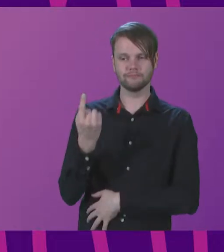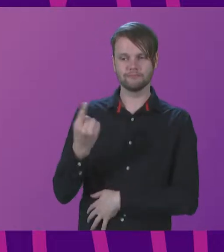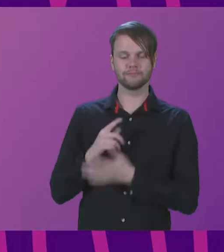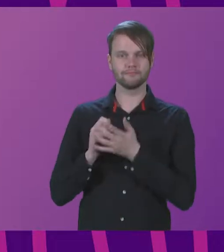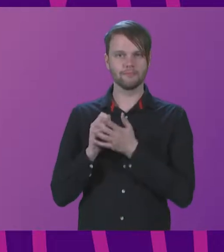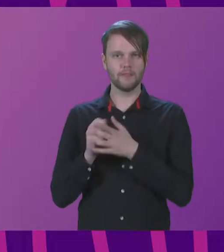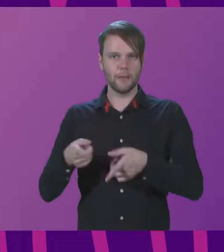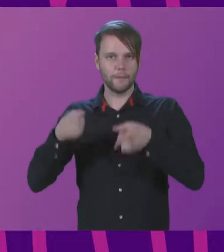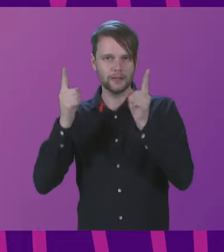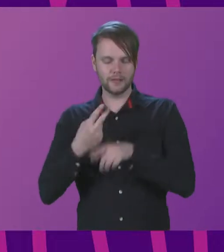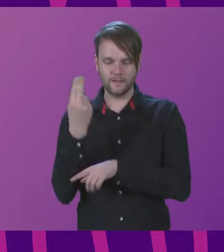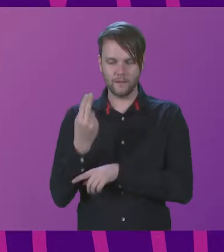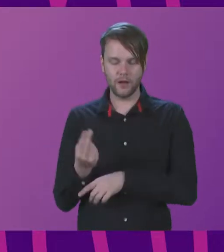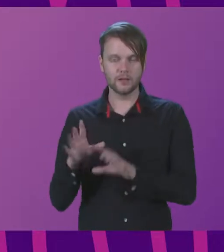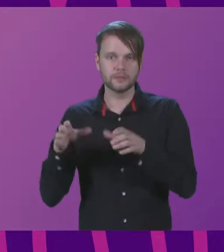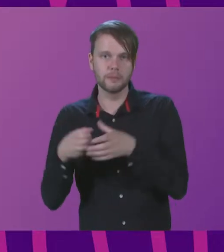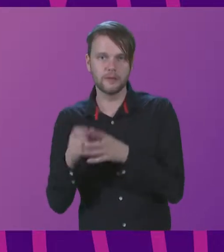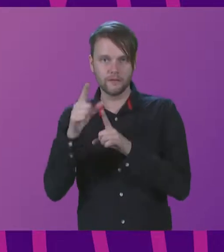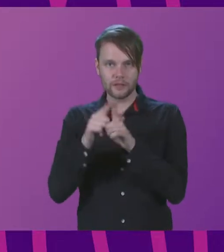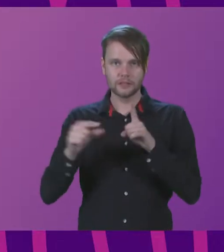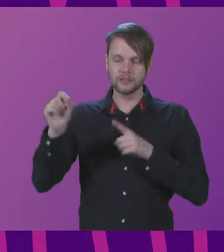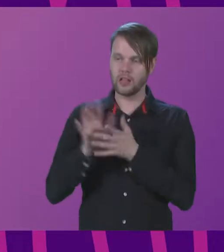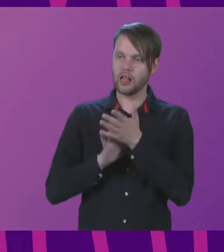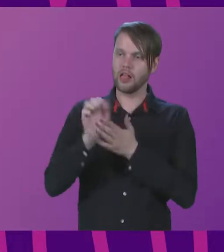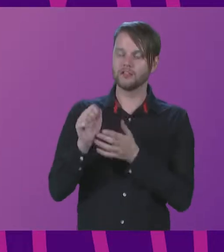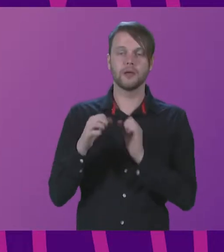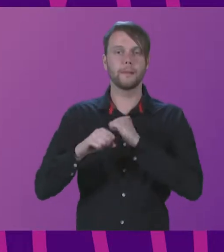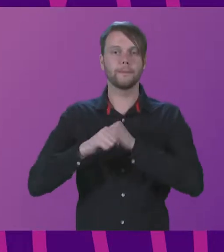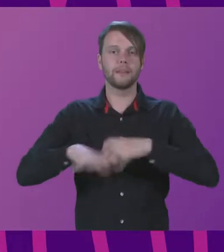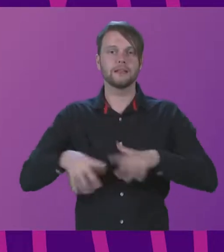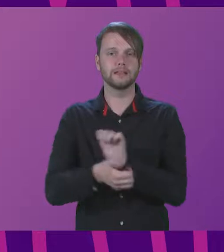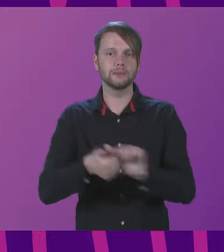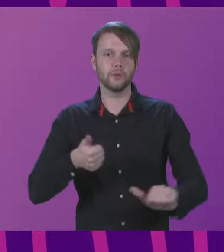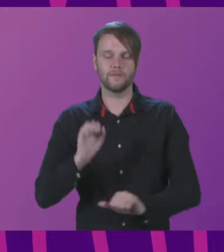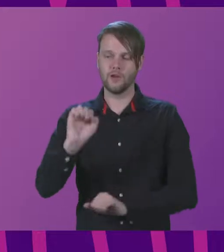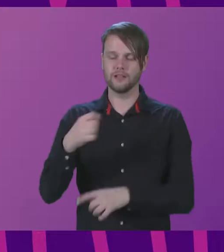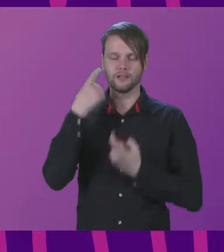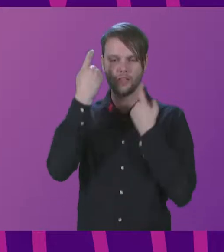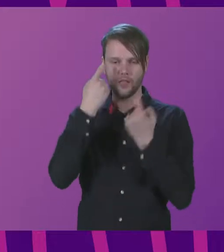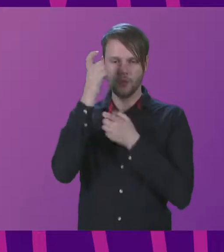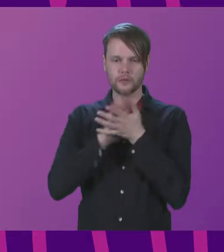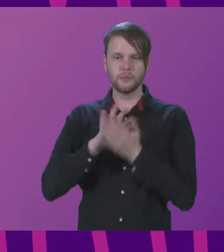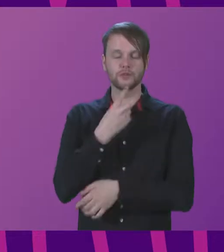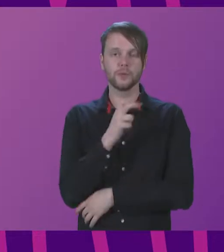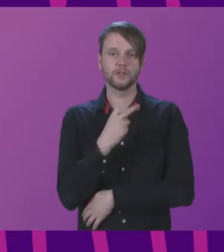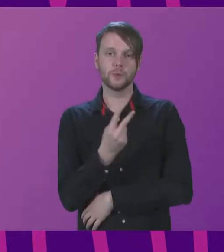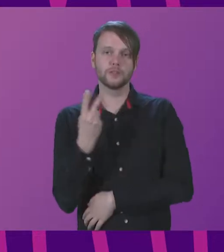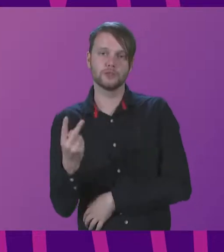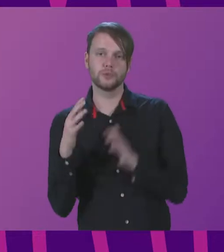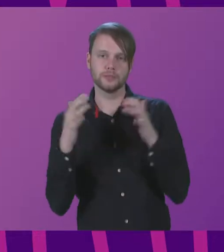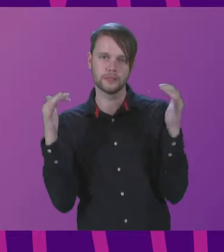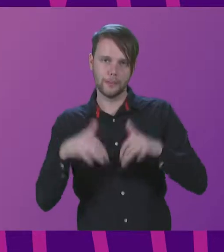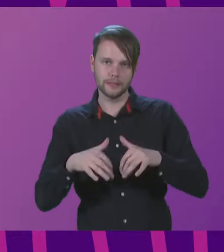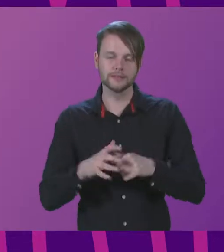State, Minister for Arts, Department for Digital, Culture, Media and Sport, to give his final thoughts on the 2022 summit. Lord